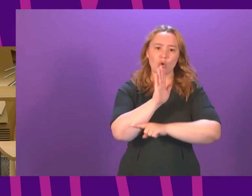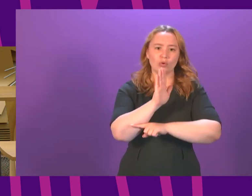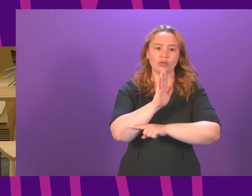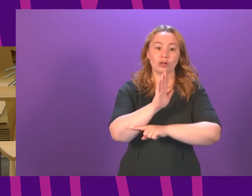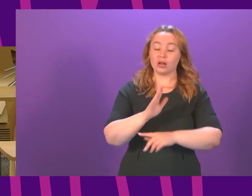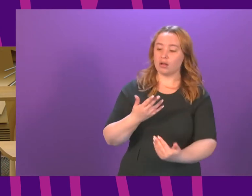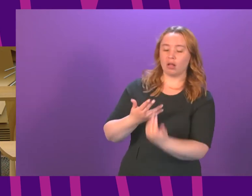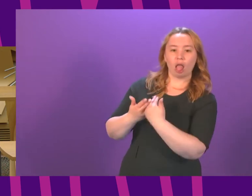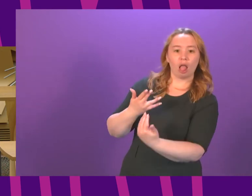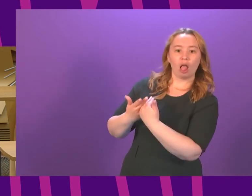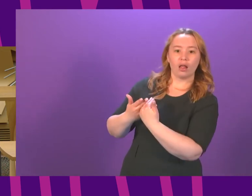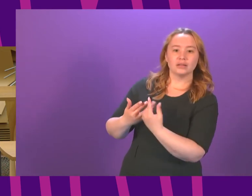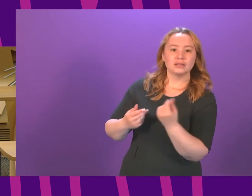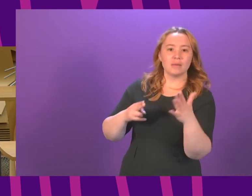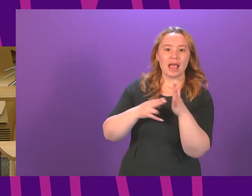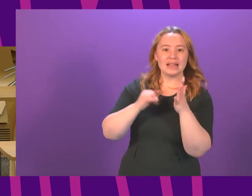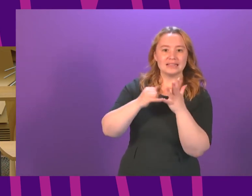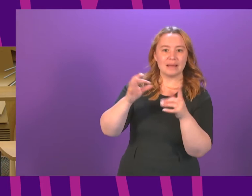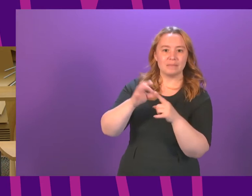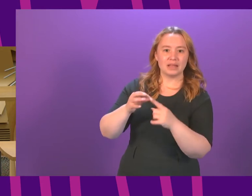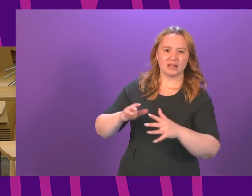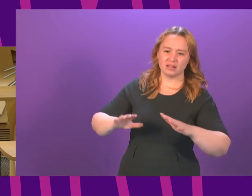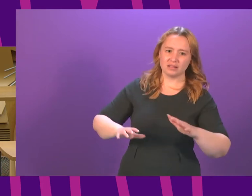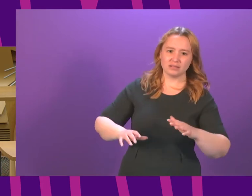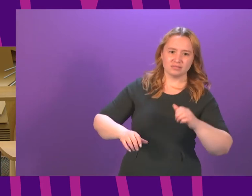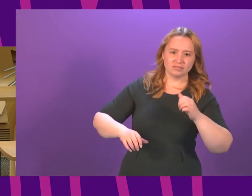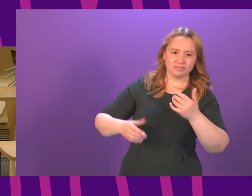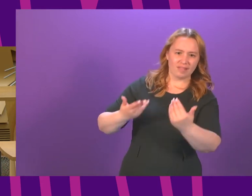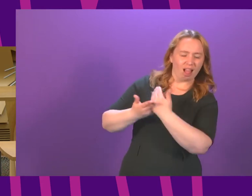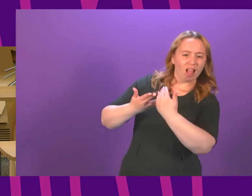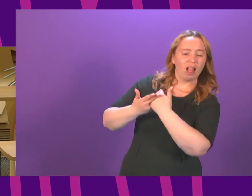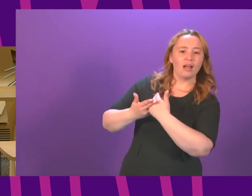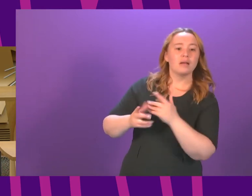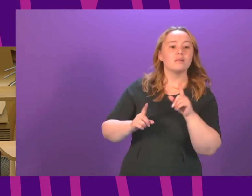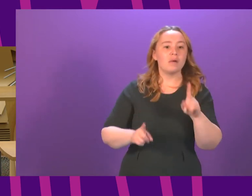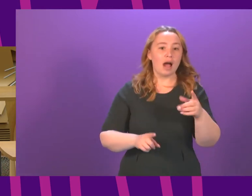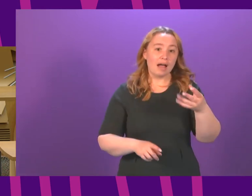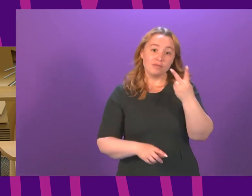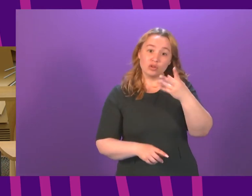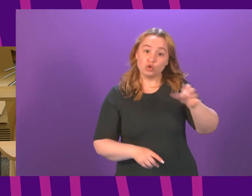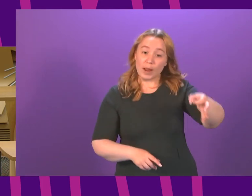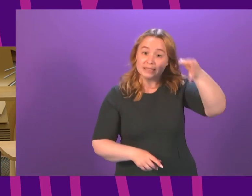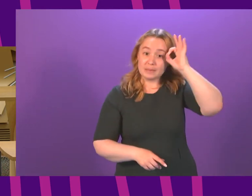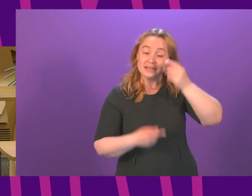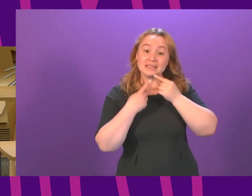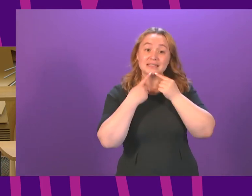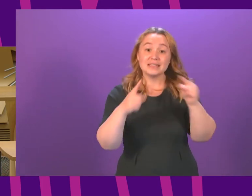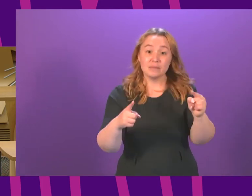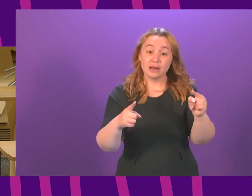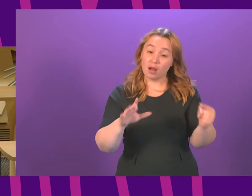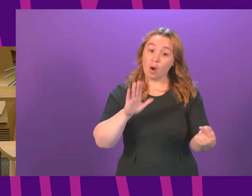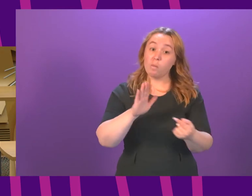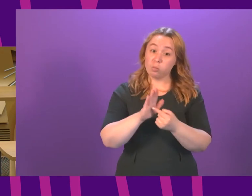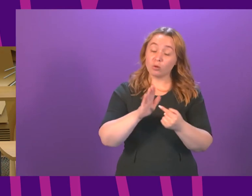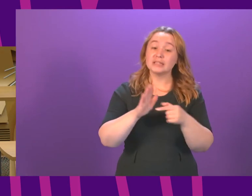I'm sorry that some SNP members feel the need to heckle, but we have had 20 minutes of a statement from the First Minister on an extremely